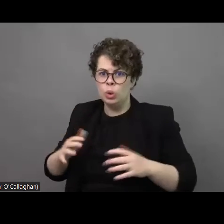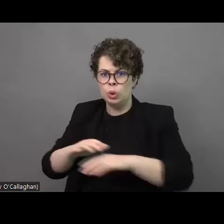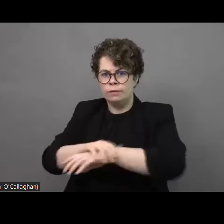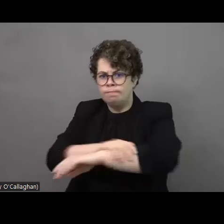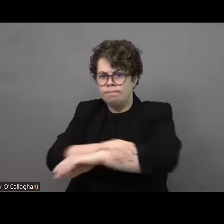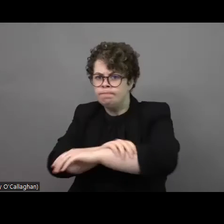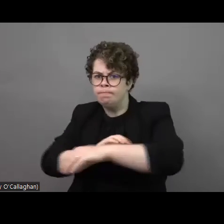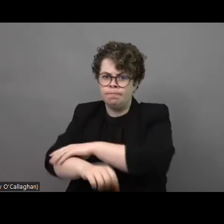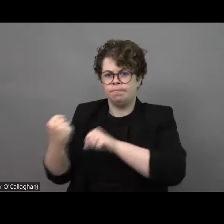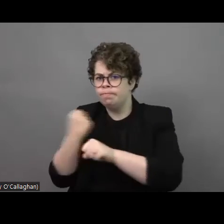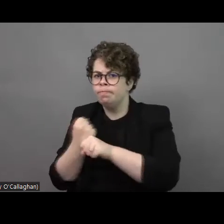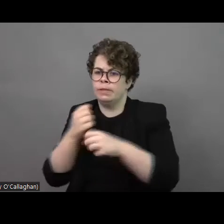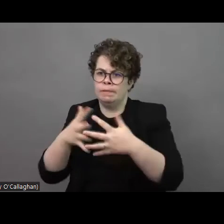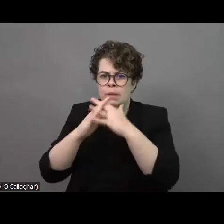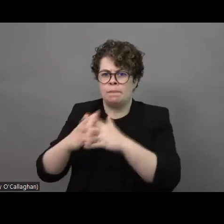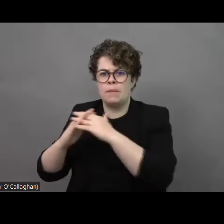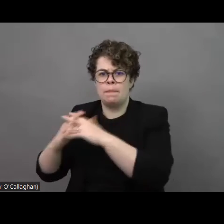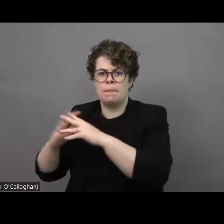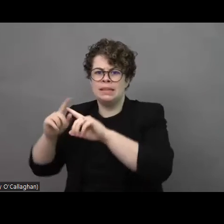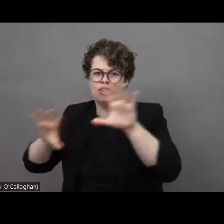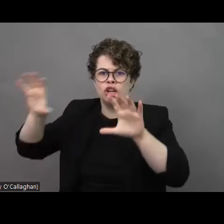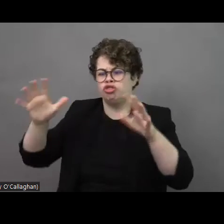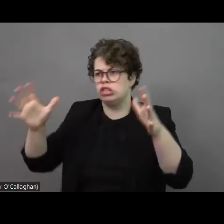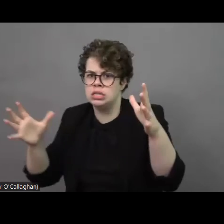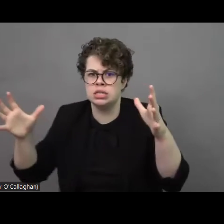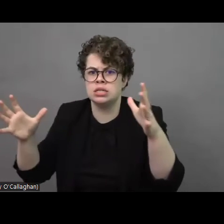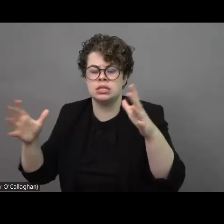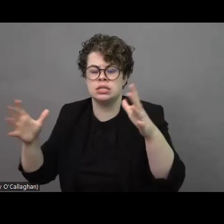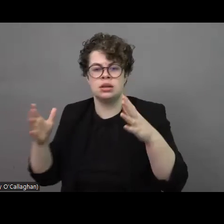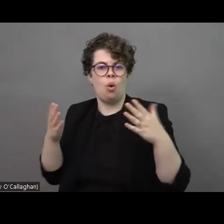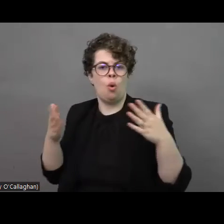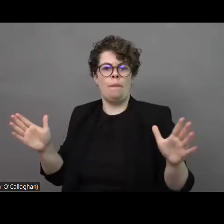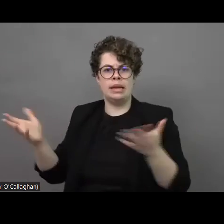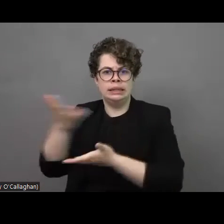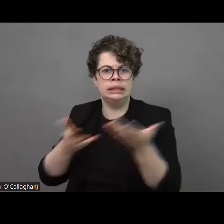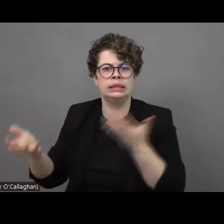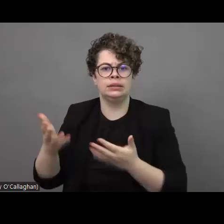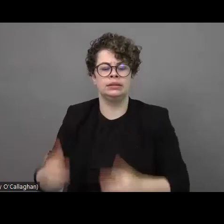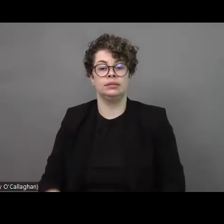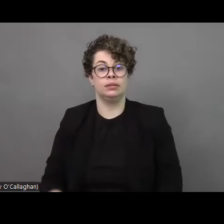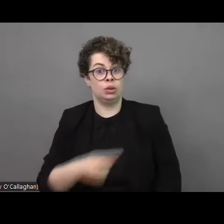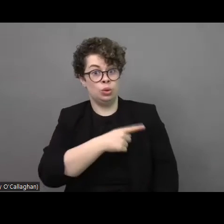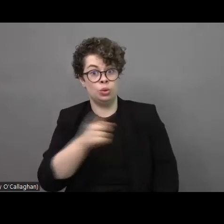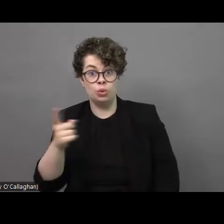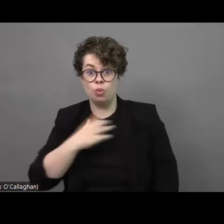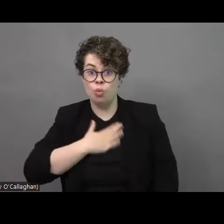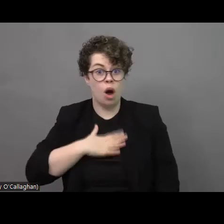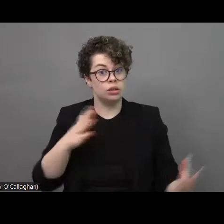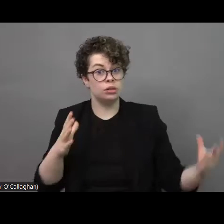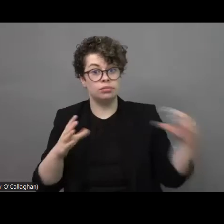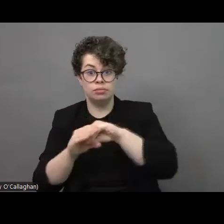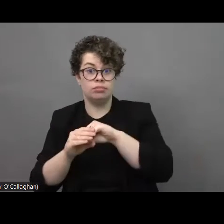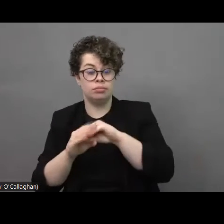involved a lot of people from different countries we are very open if anyone else will be happy to join